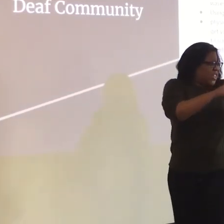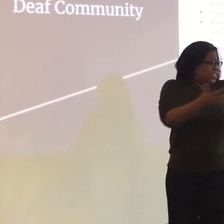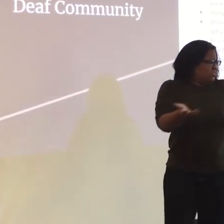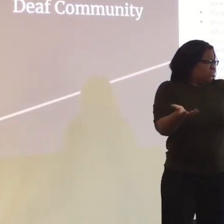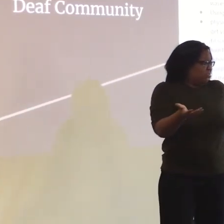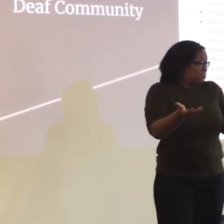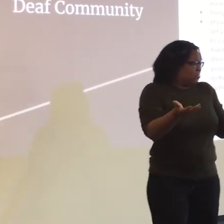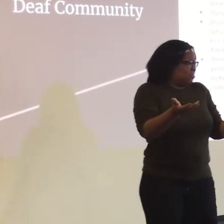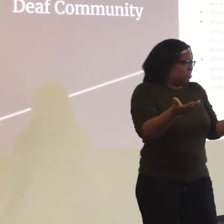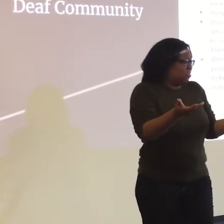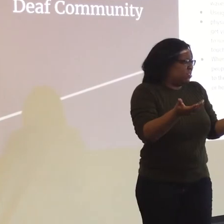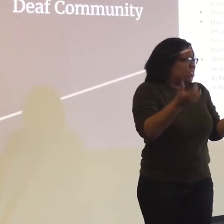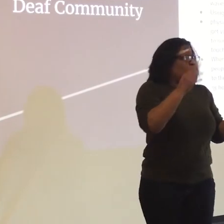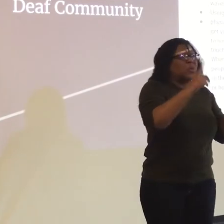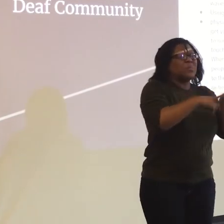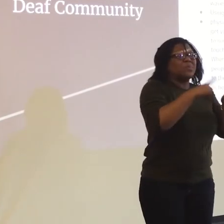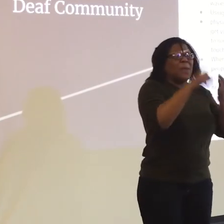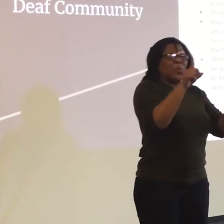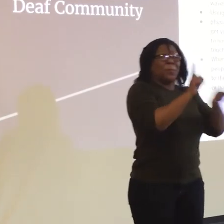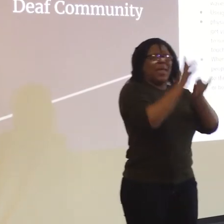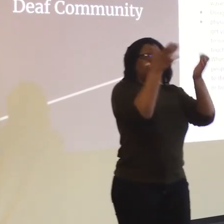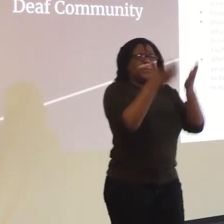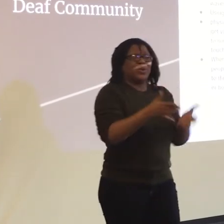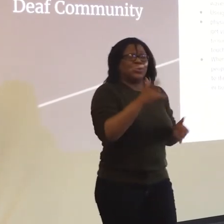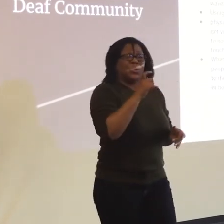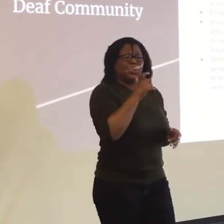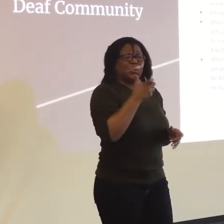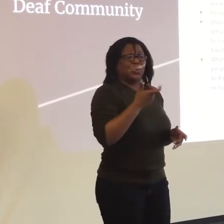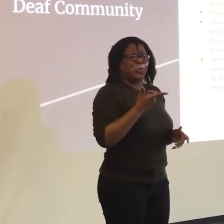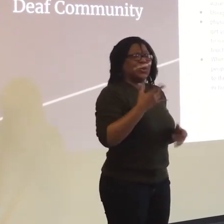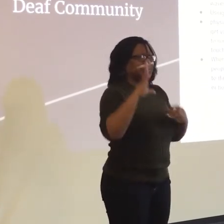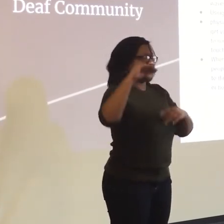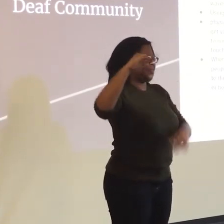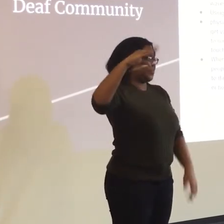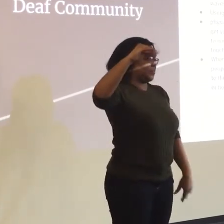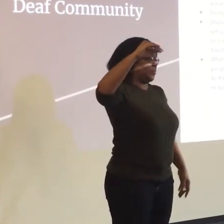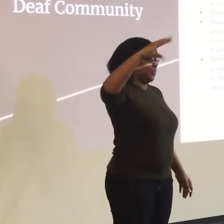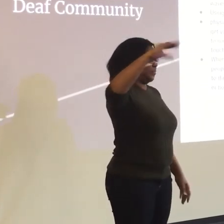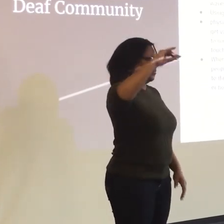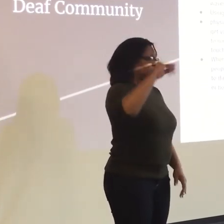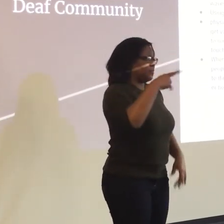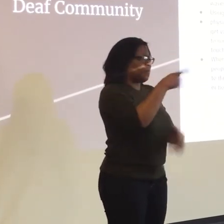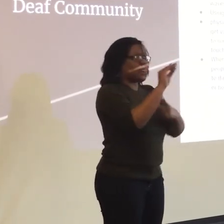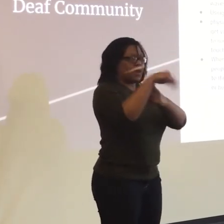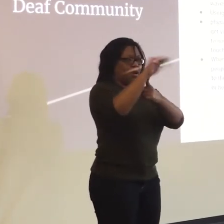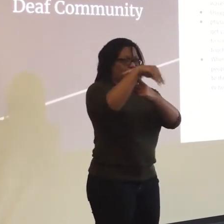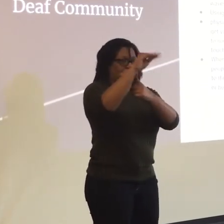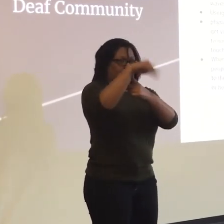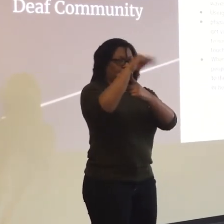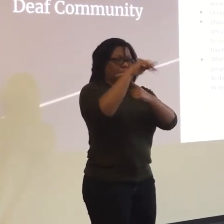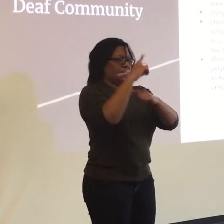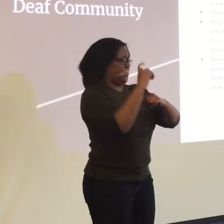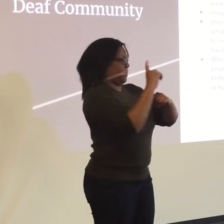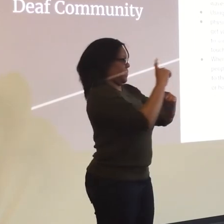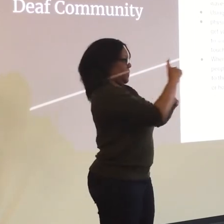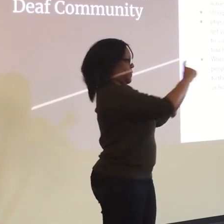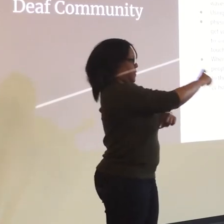You'll get that often too. So sometimes you'll meet a person who talks a lot and